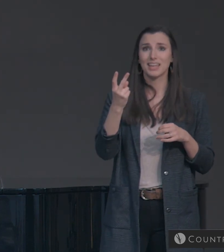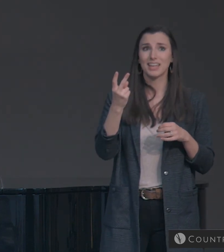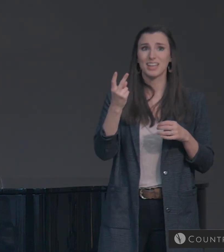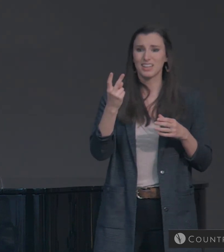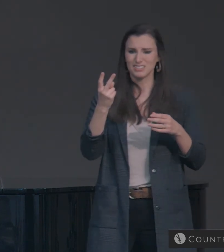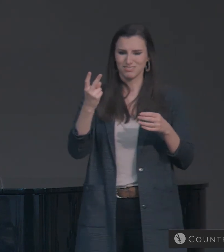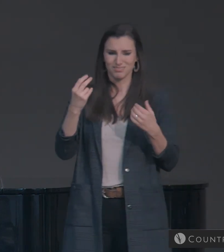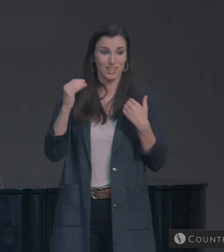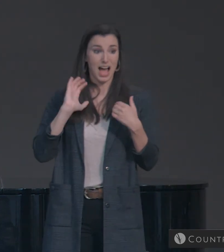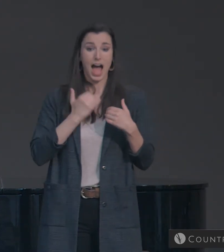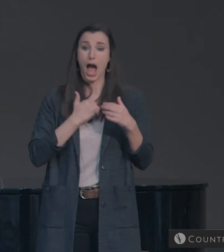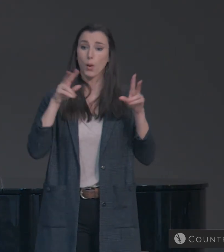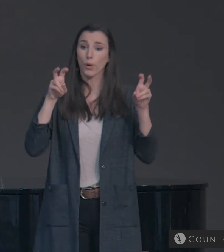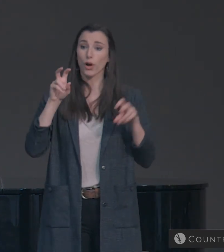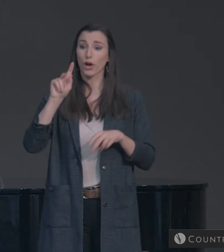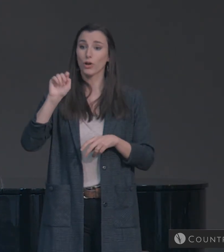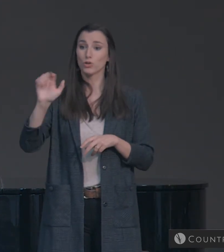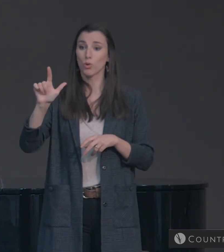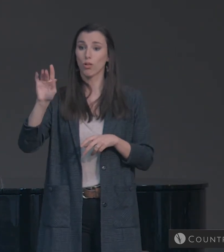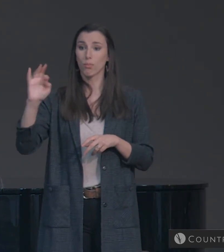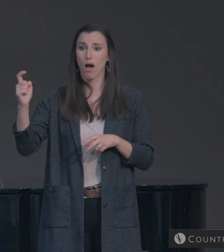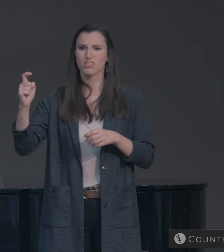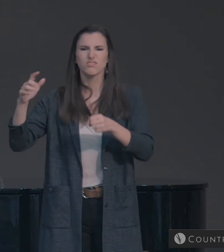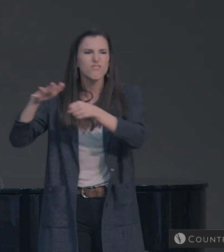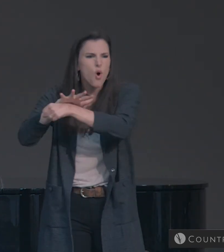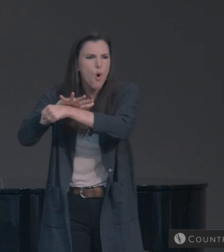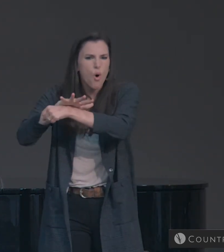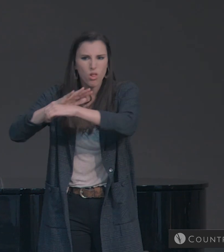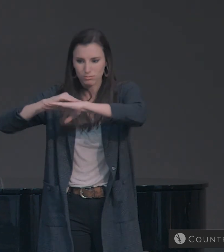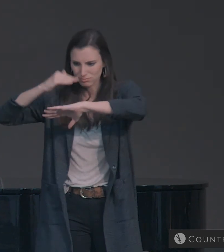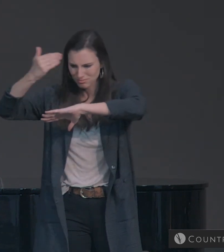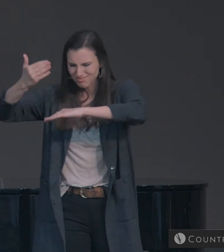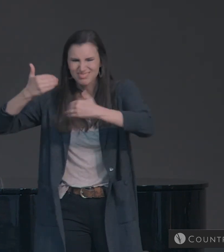toolbox that God has given you. You remember that?